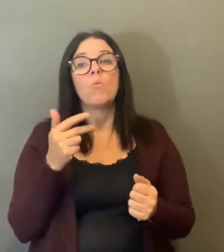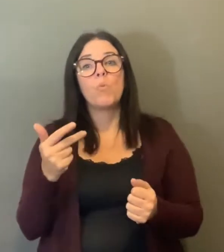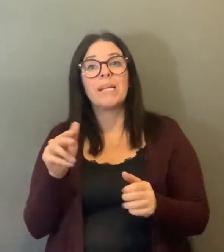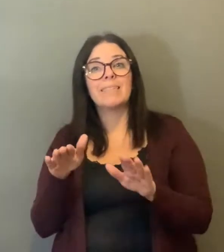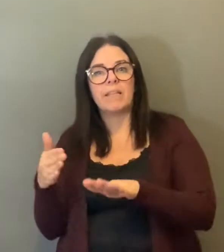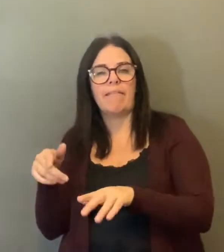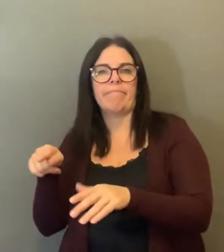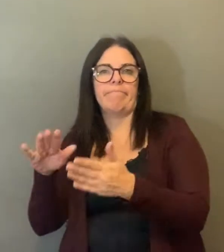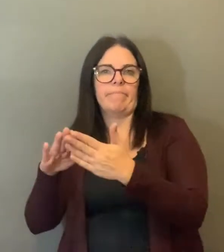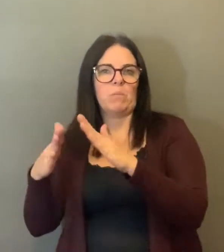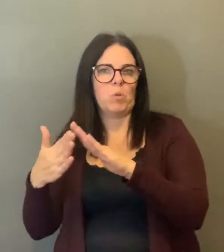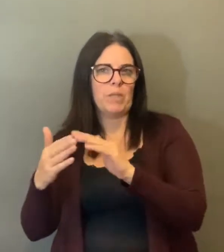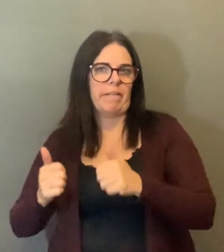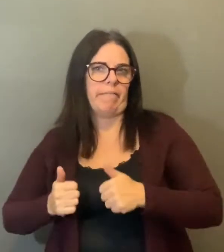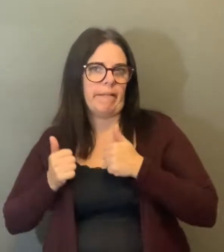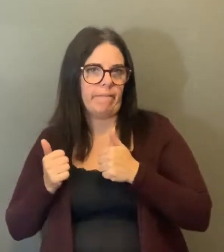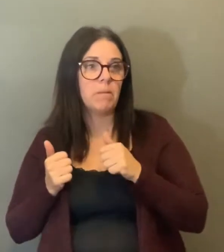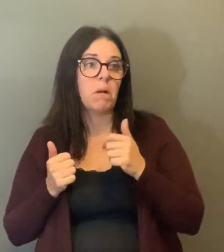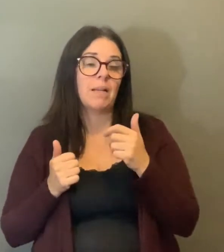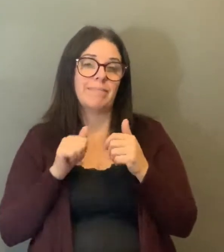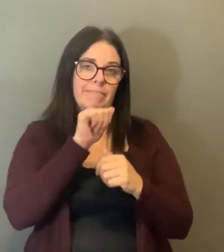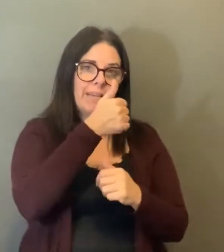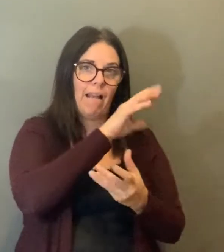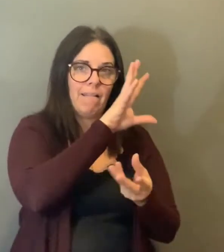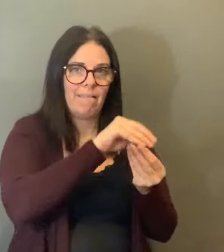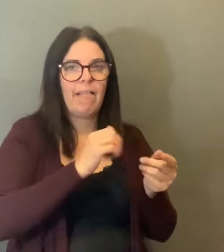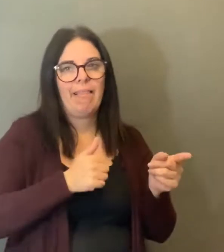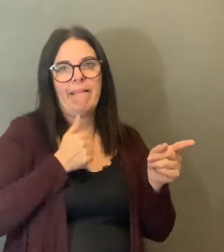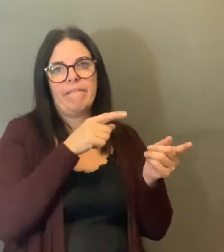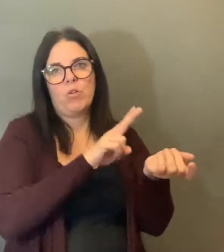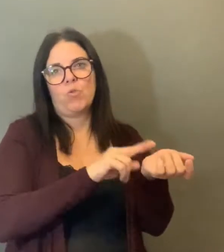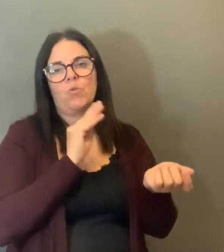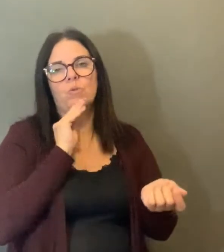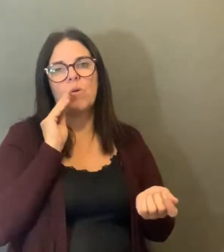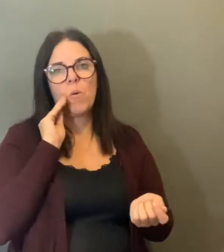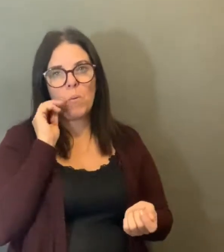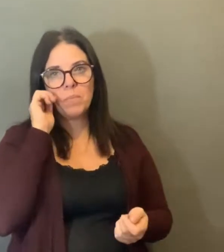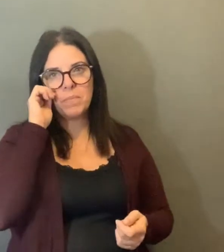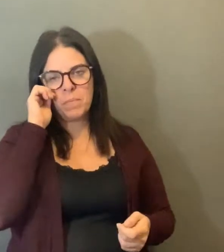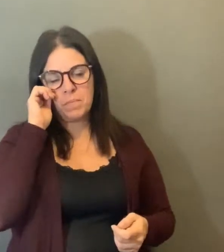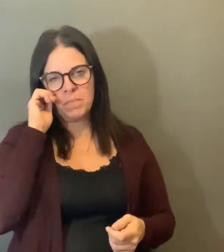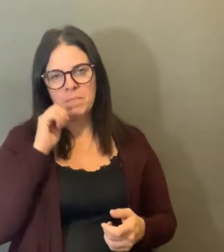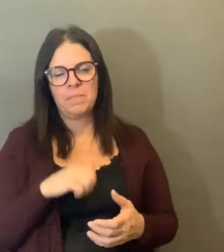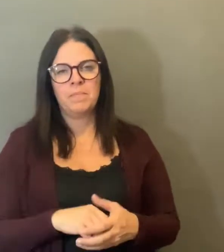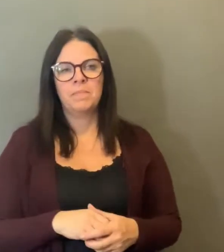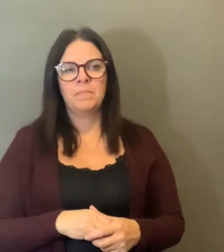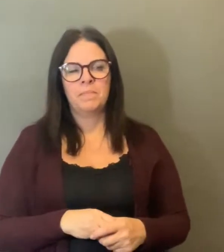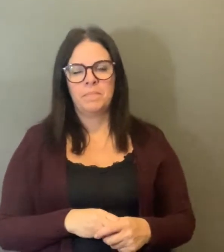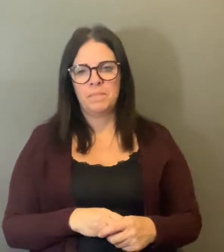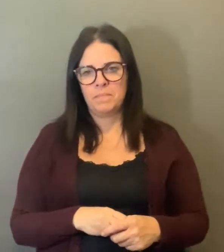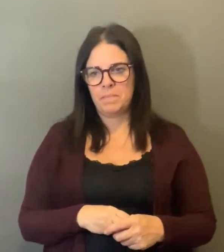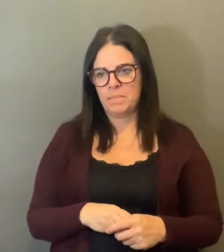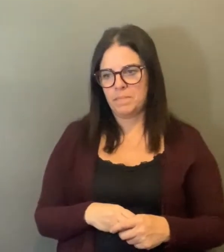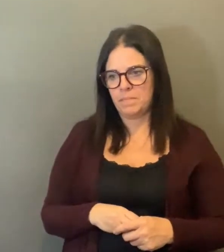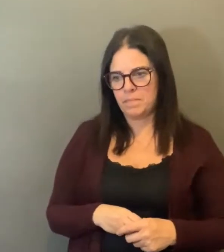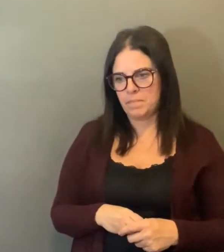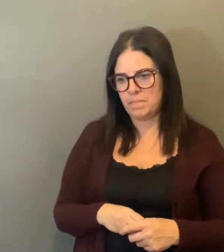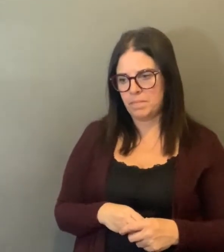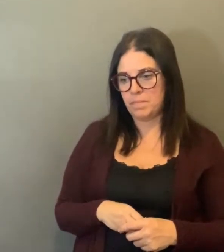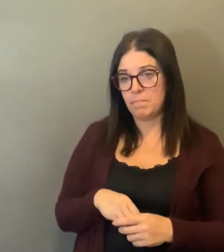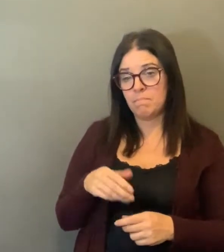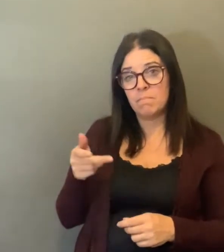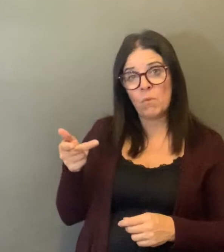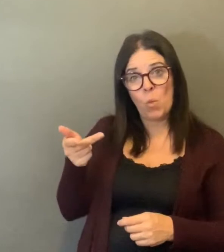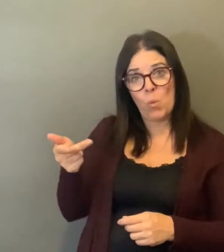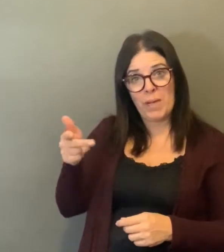associated with long-term care homes, meaning that they were the residents of long-term care homes, and three were members of the community at